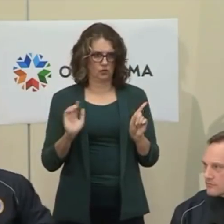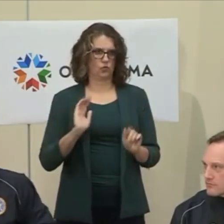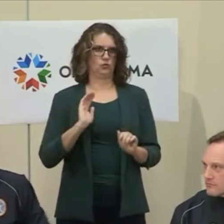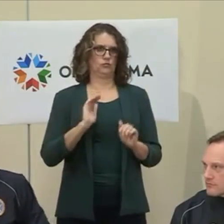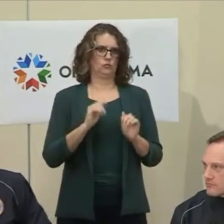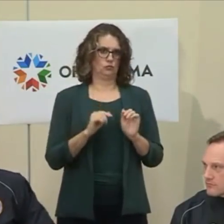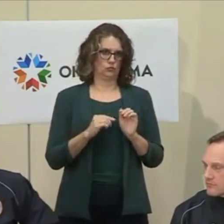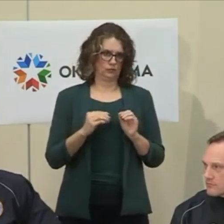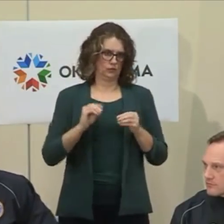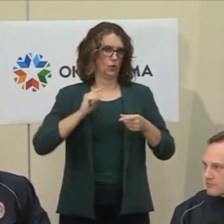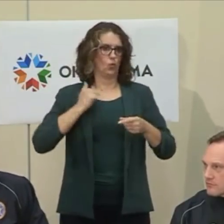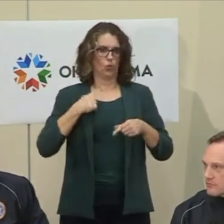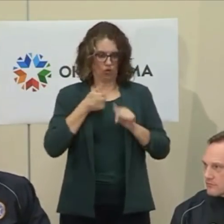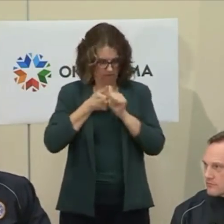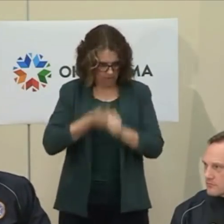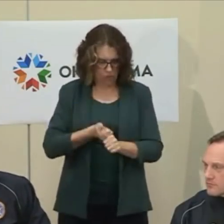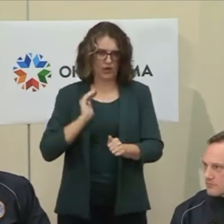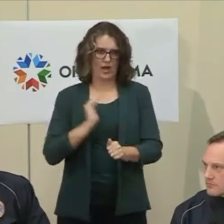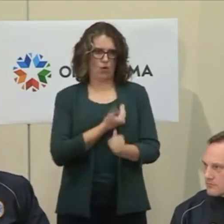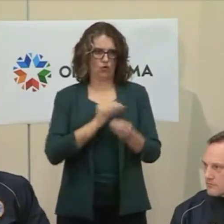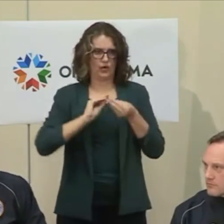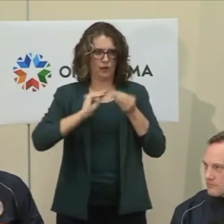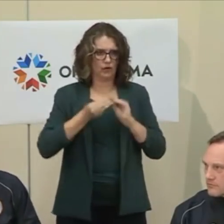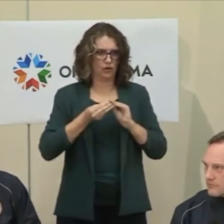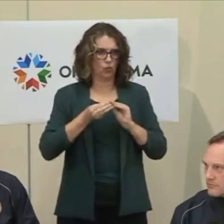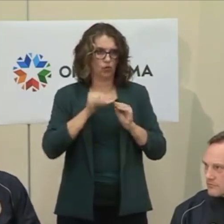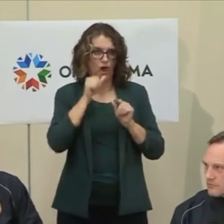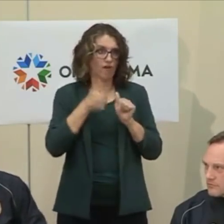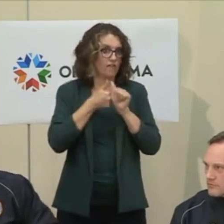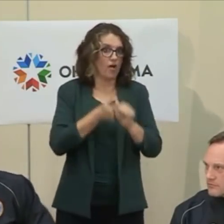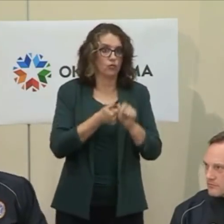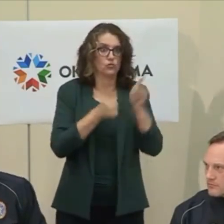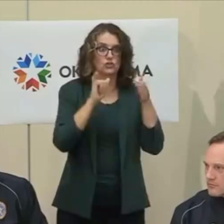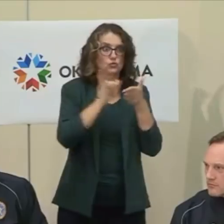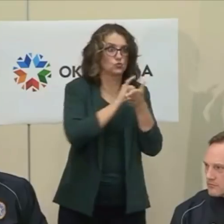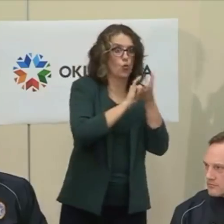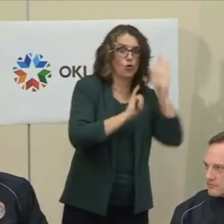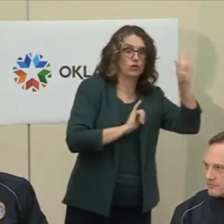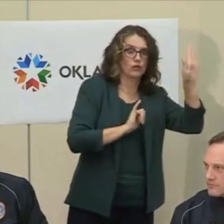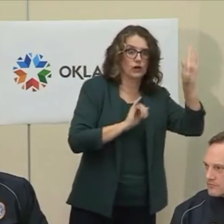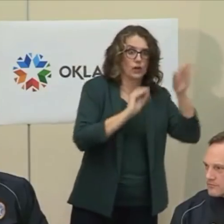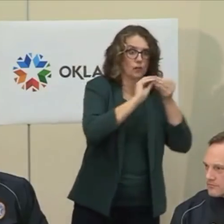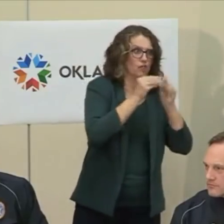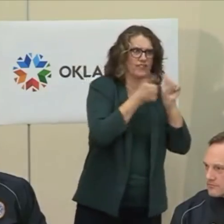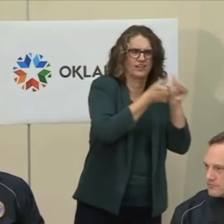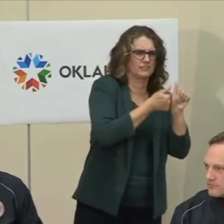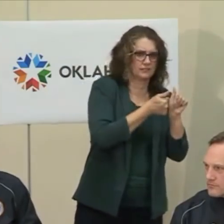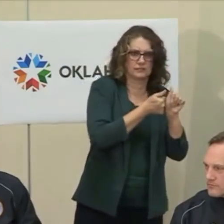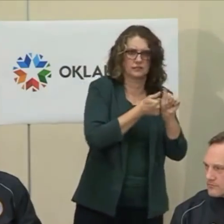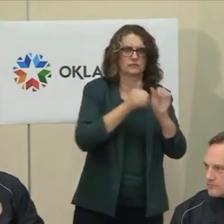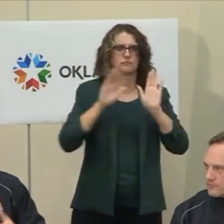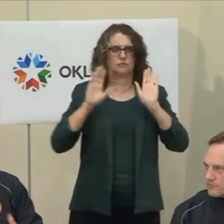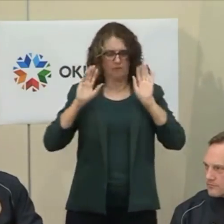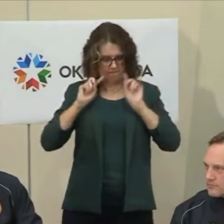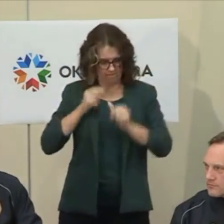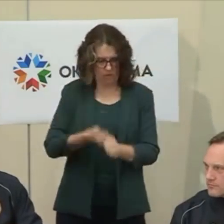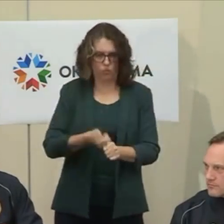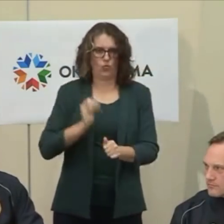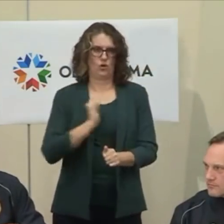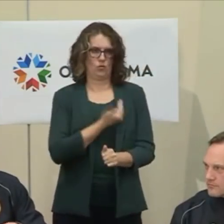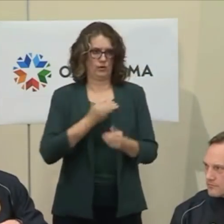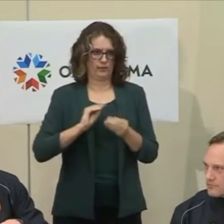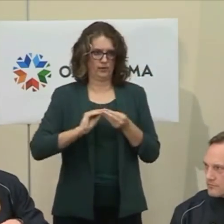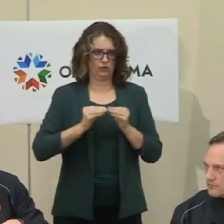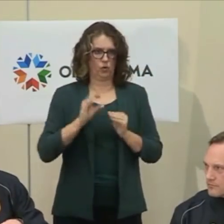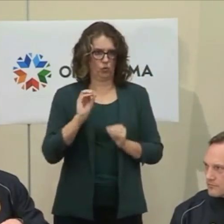time that we have to do other things. That time is not right now, and, again, the CDC guidelines are a recommendation